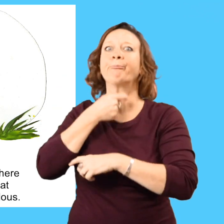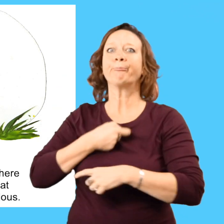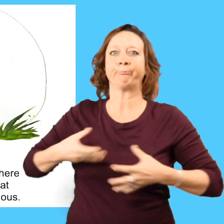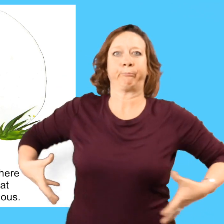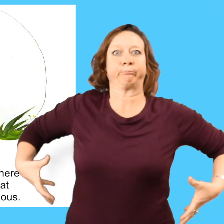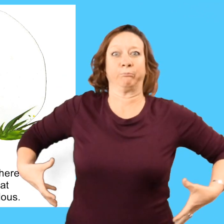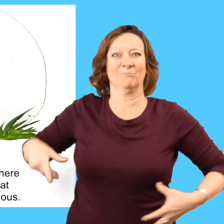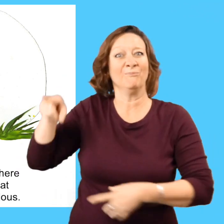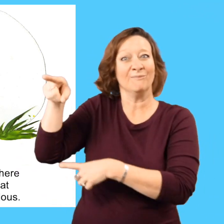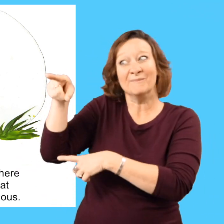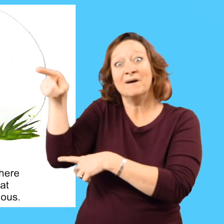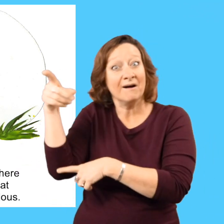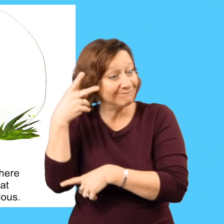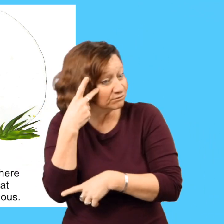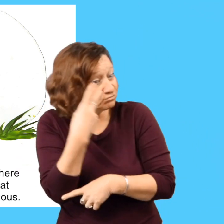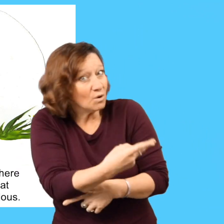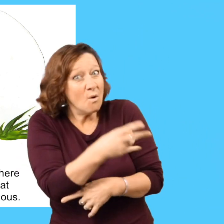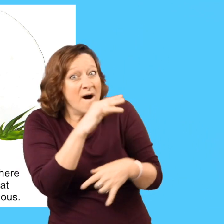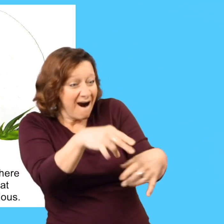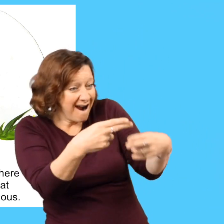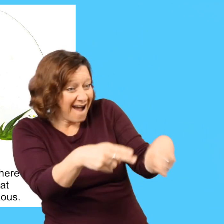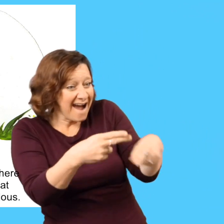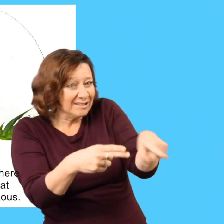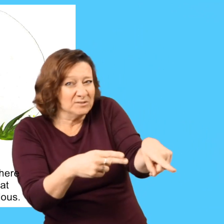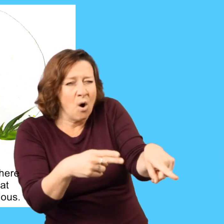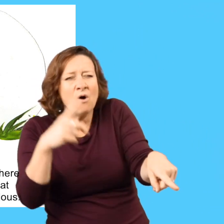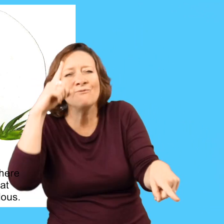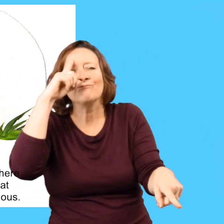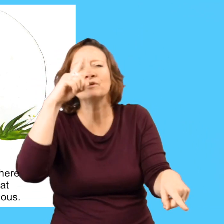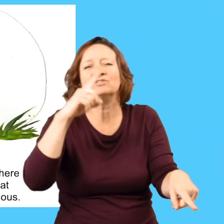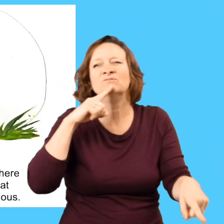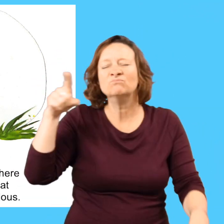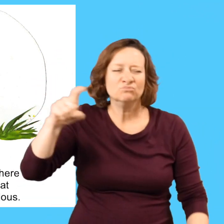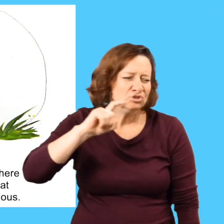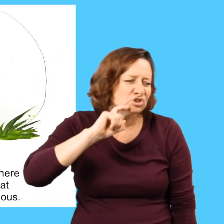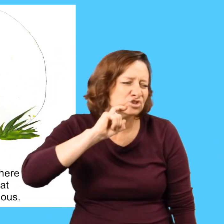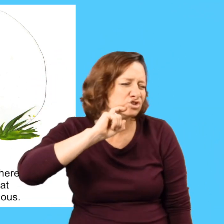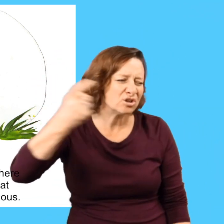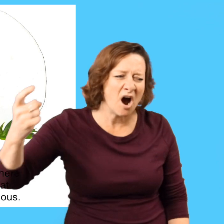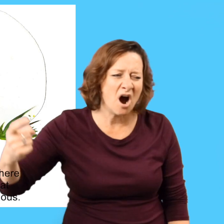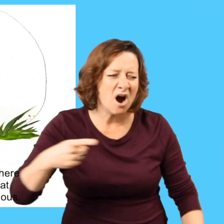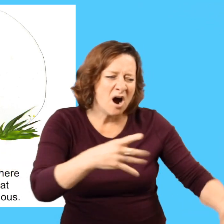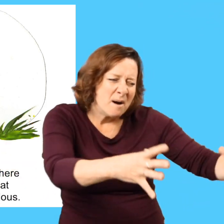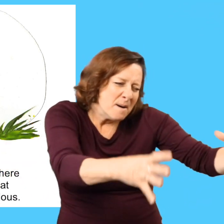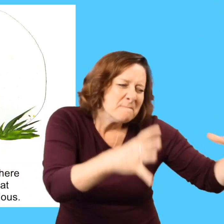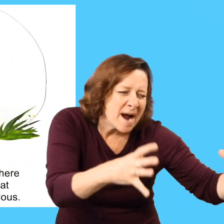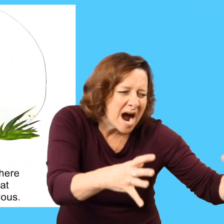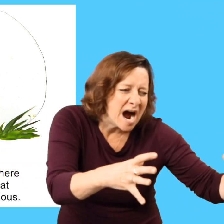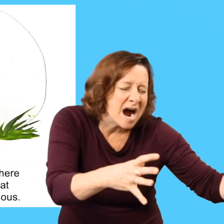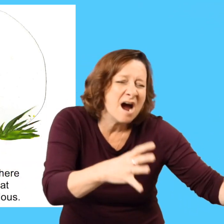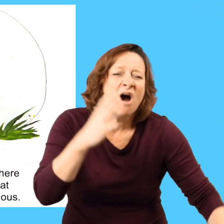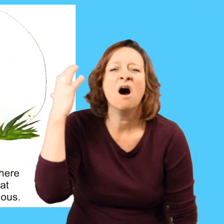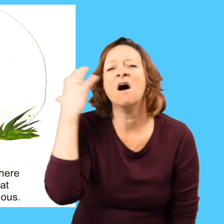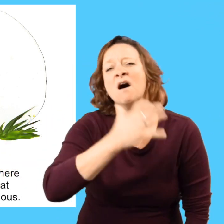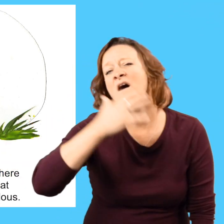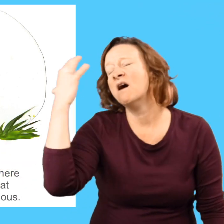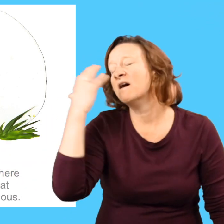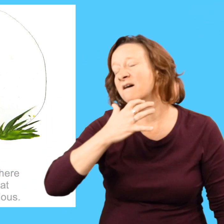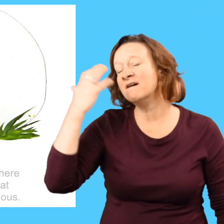protruding eyes, a long neck, and big body, would for sure have been jealous. The egg was very big.